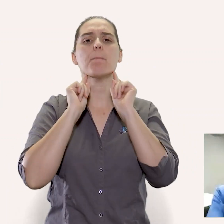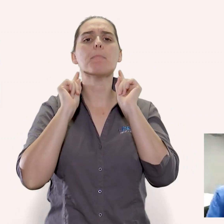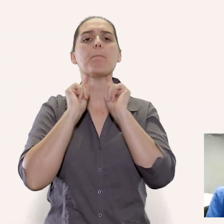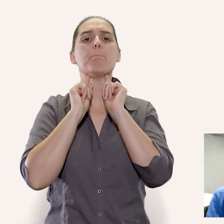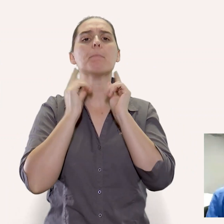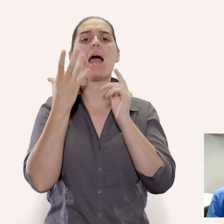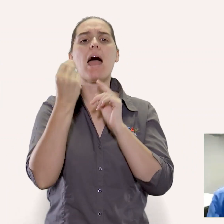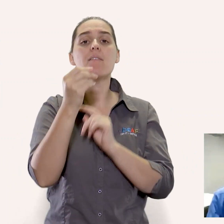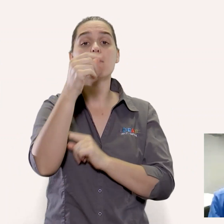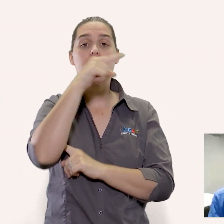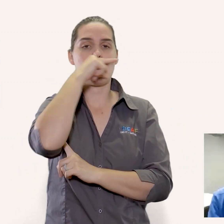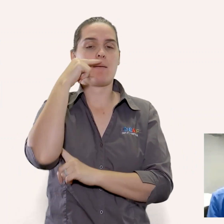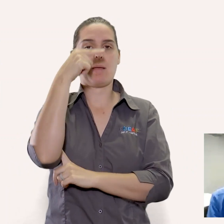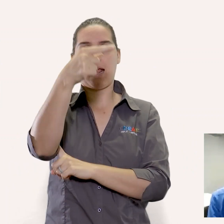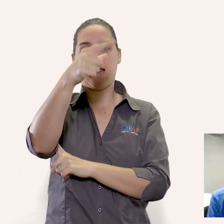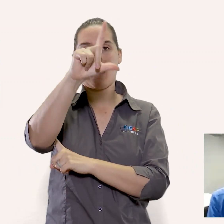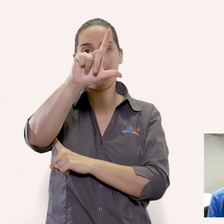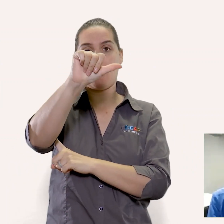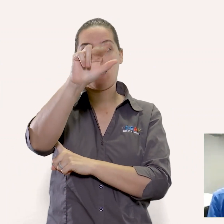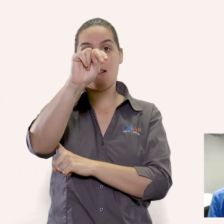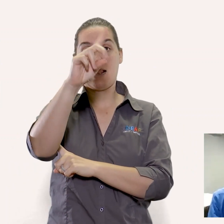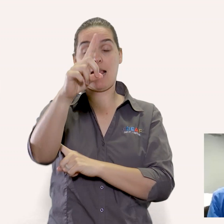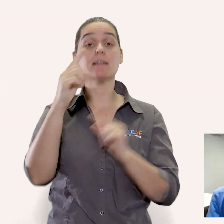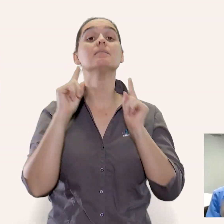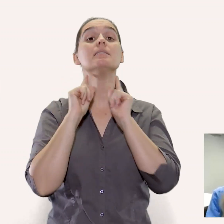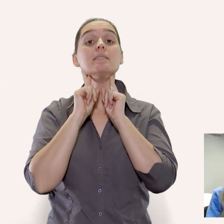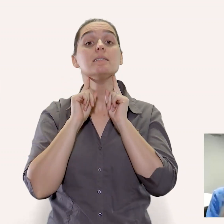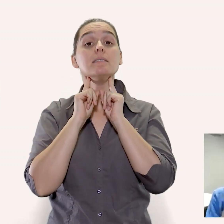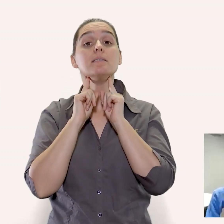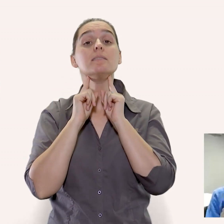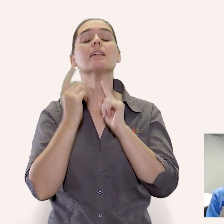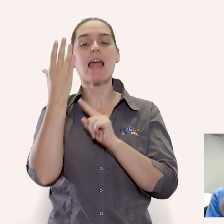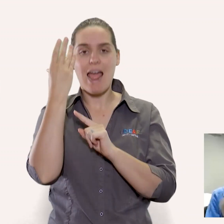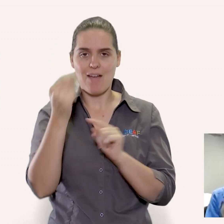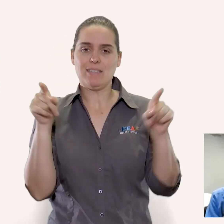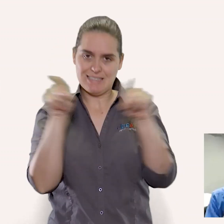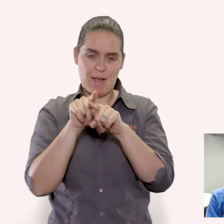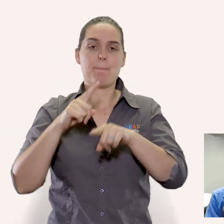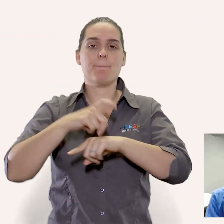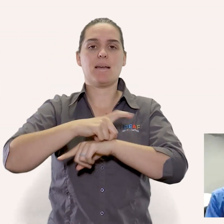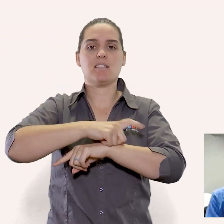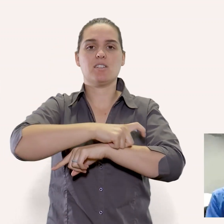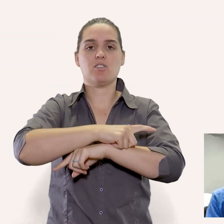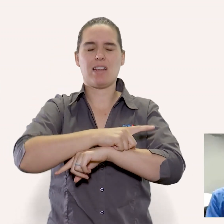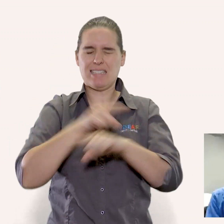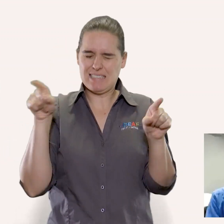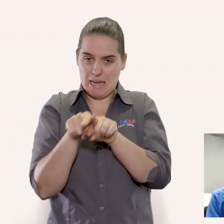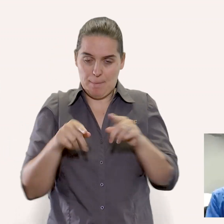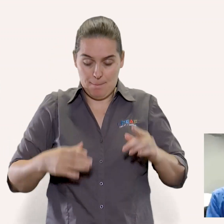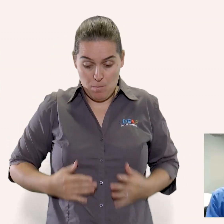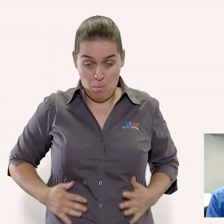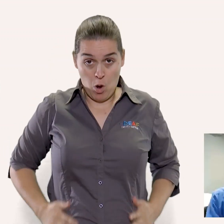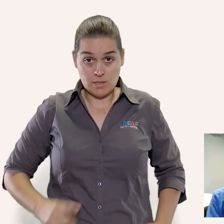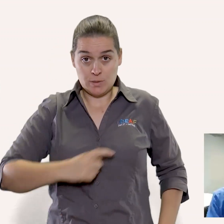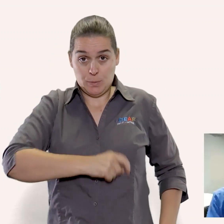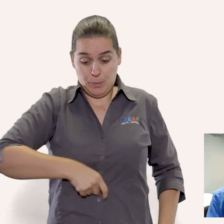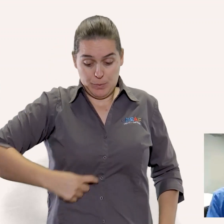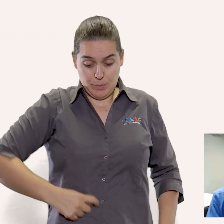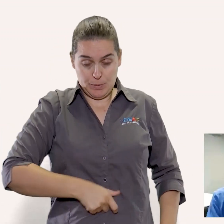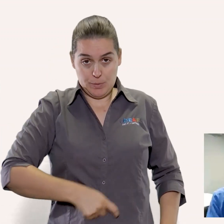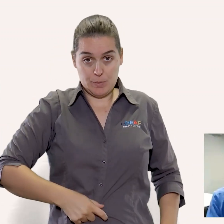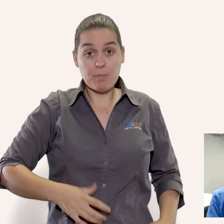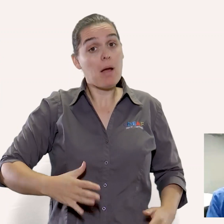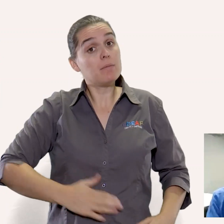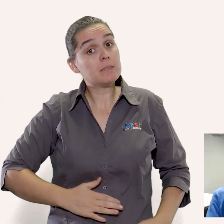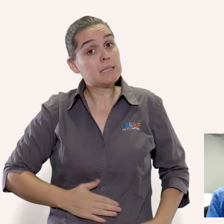glands in the whole lining of your intestine thus your intestine is responsible for close to eighty percent of your